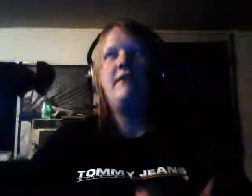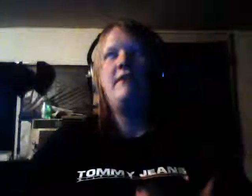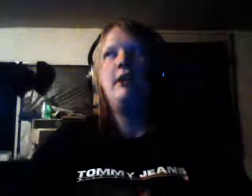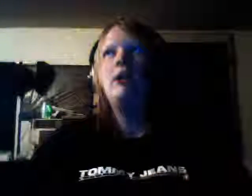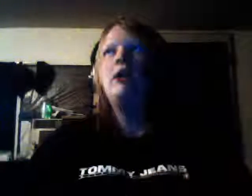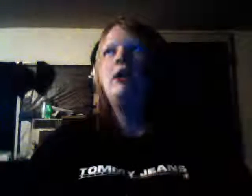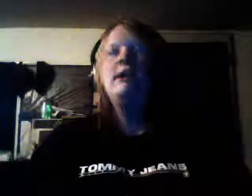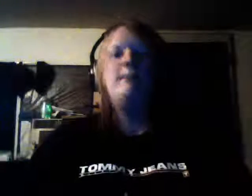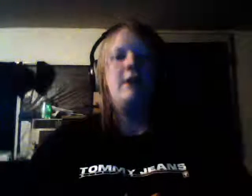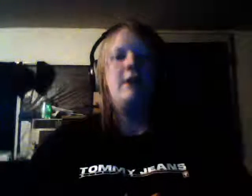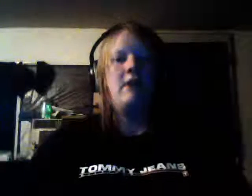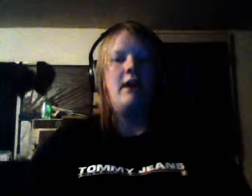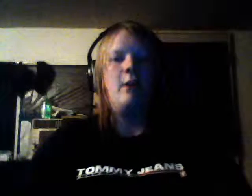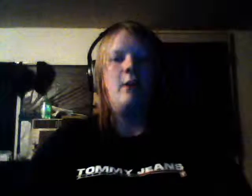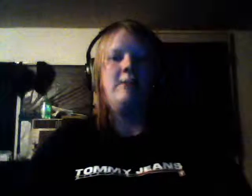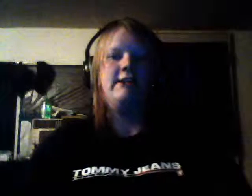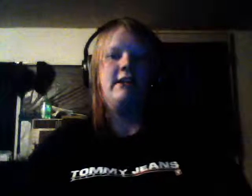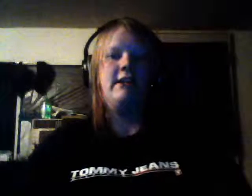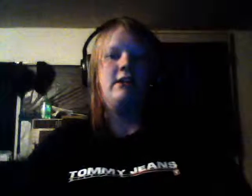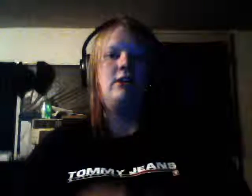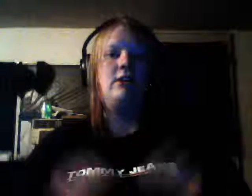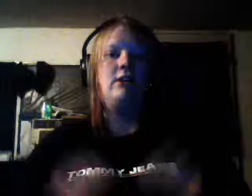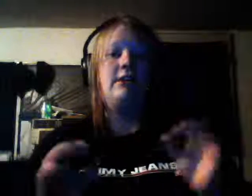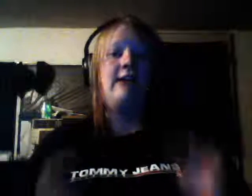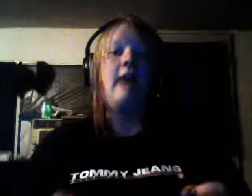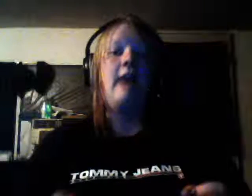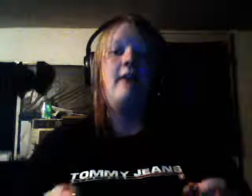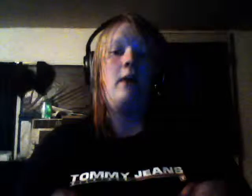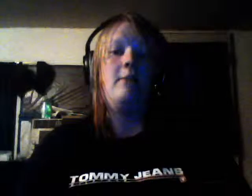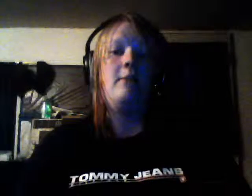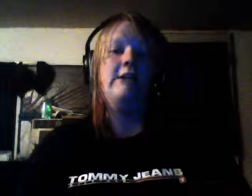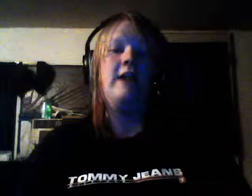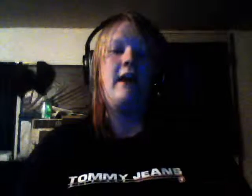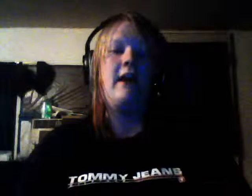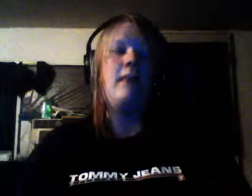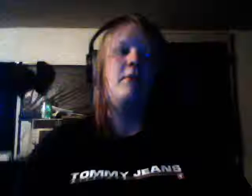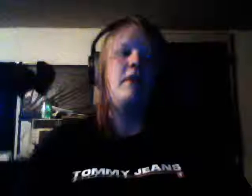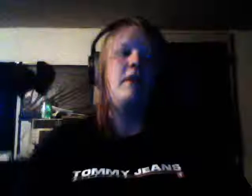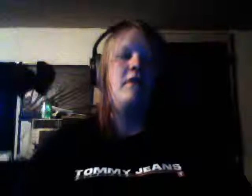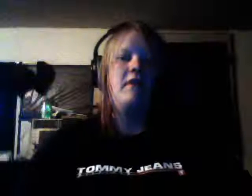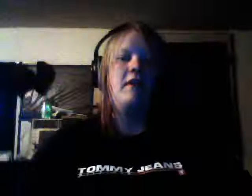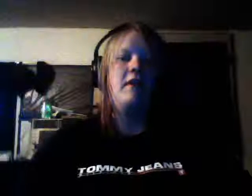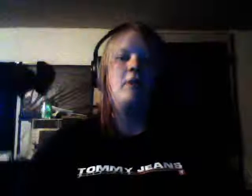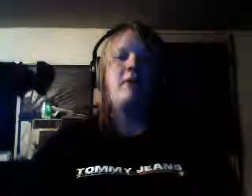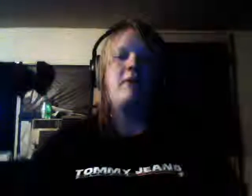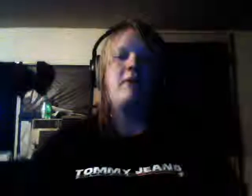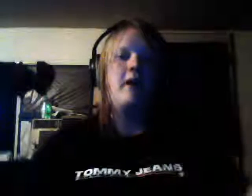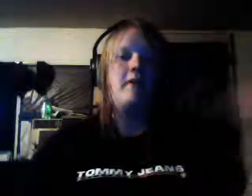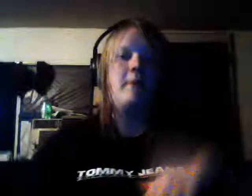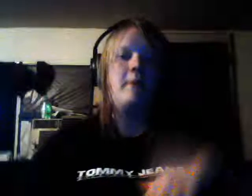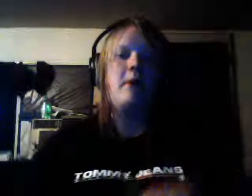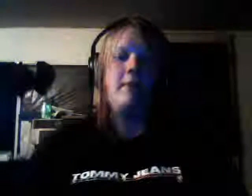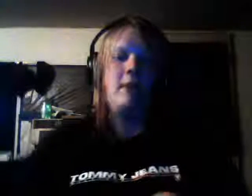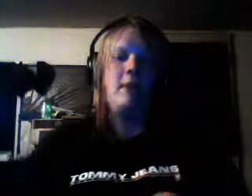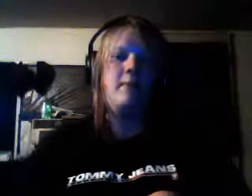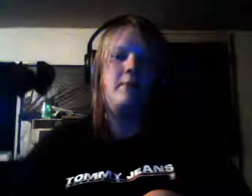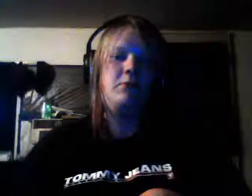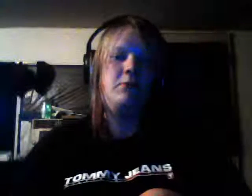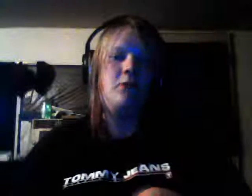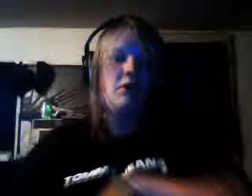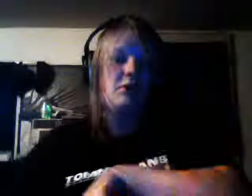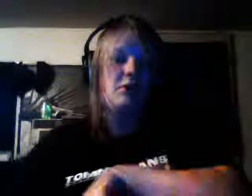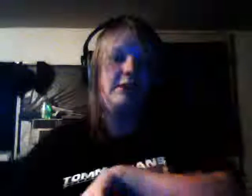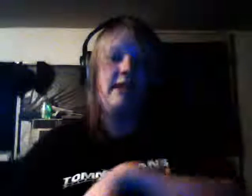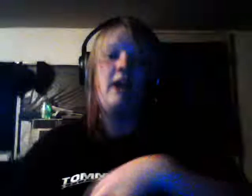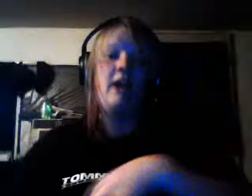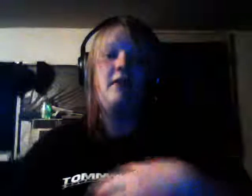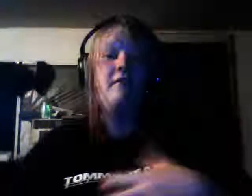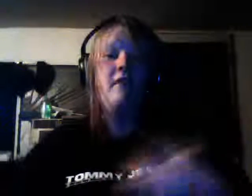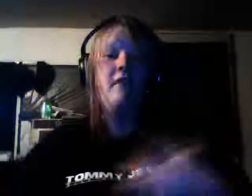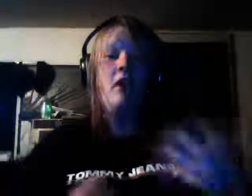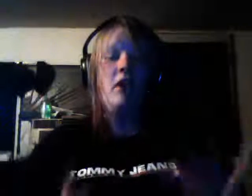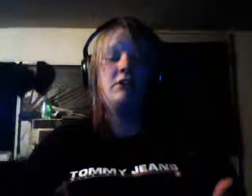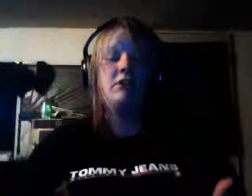depending on how busy exactly how busy I am with everything with uh them coming up all towards the end of October